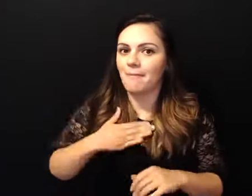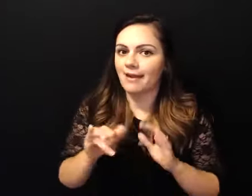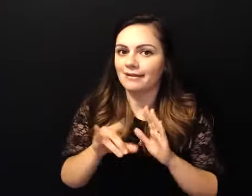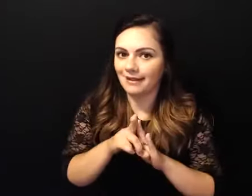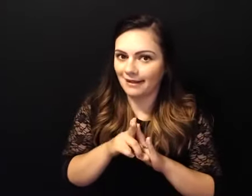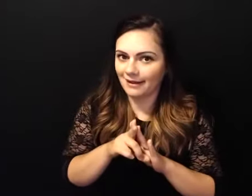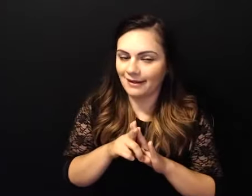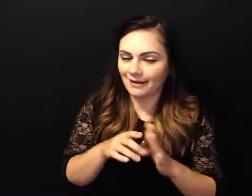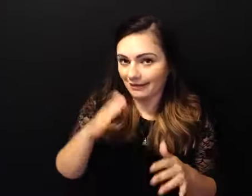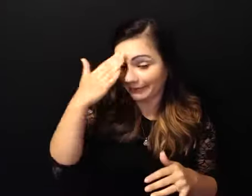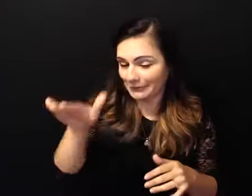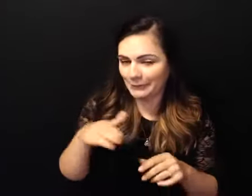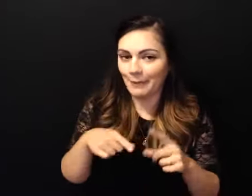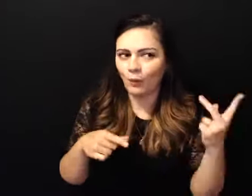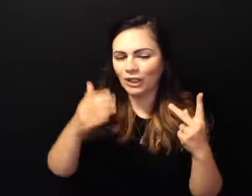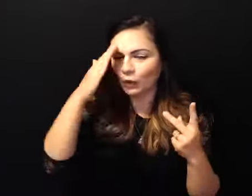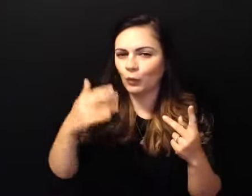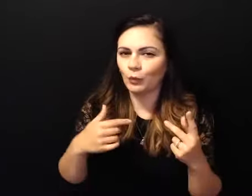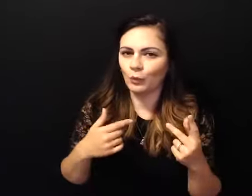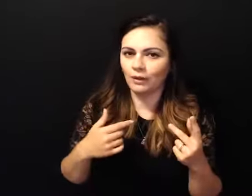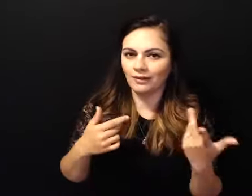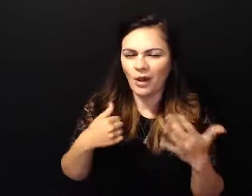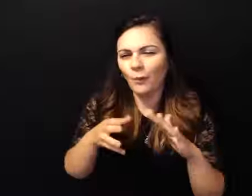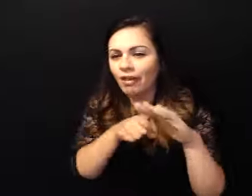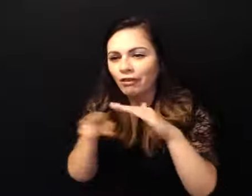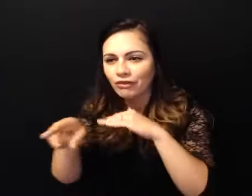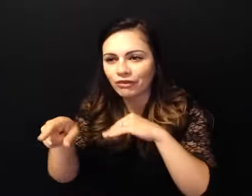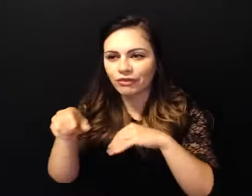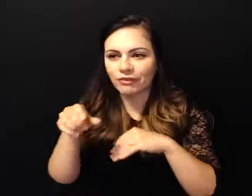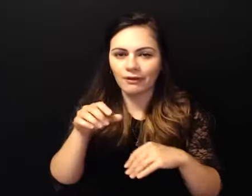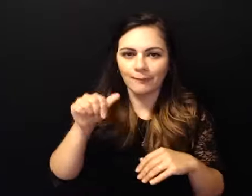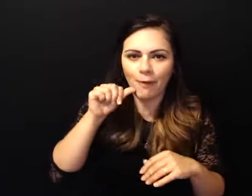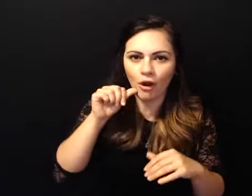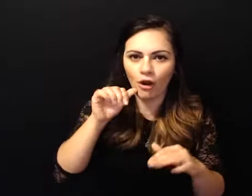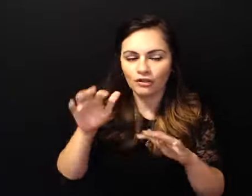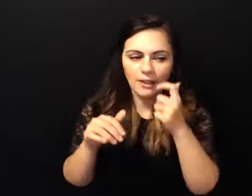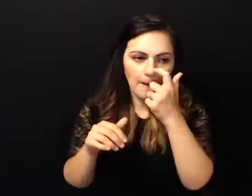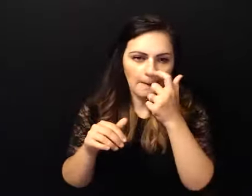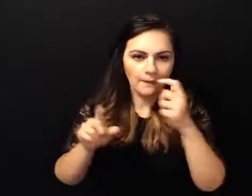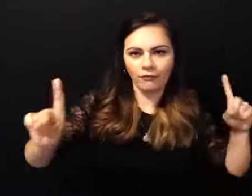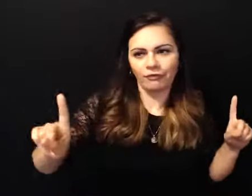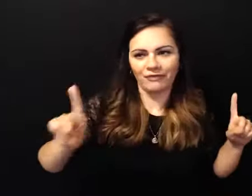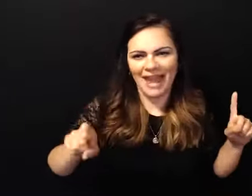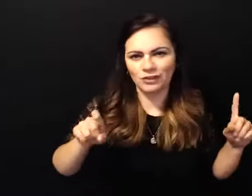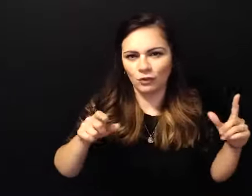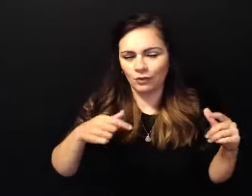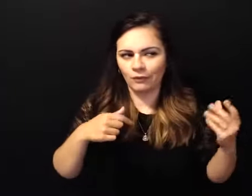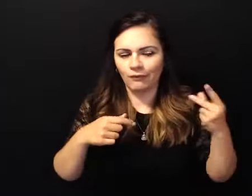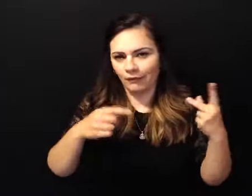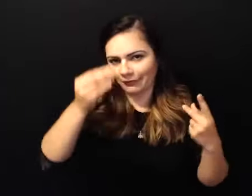into bars and uh and you know i ended up being the you know fun at first i think i always thought and before long